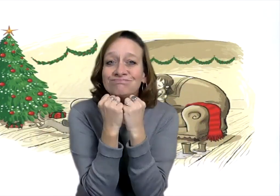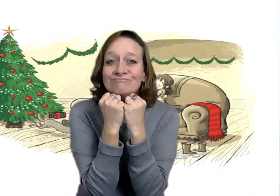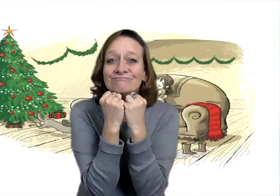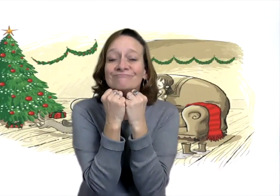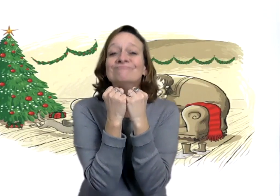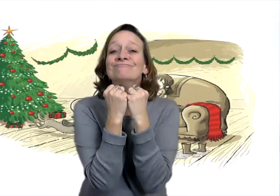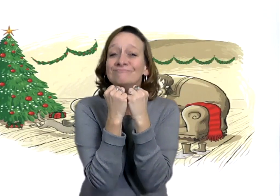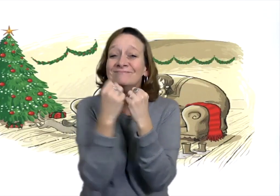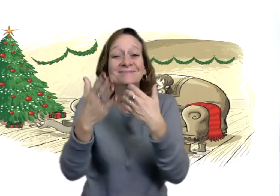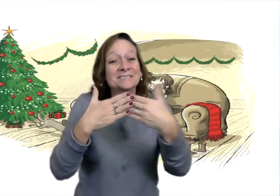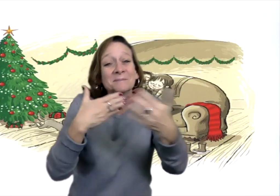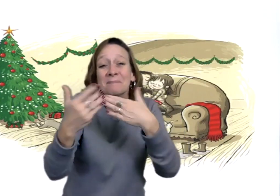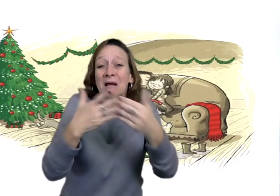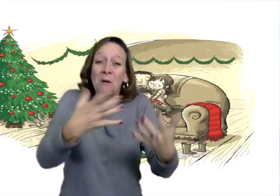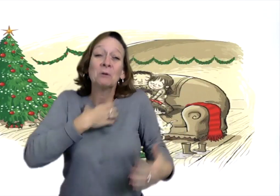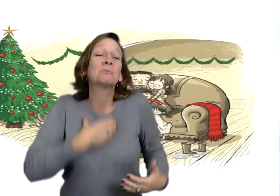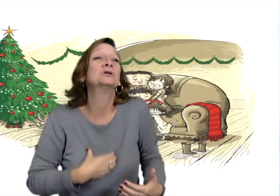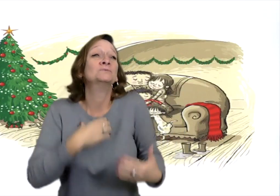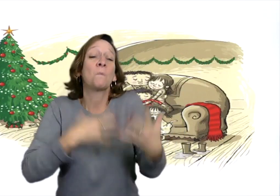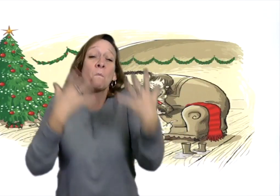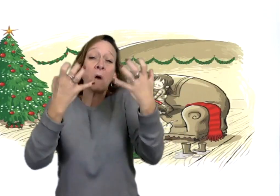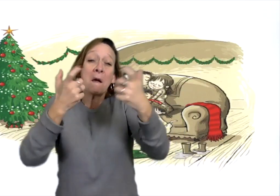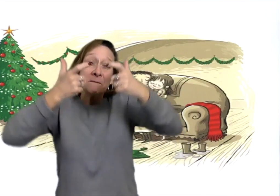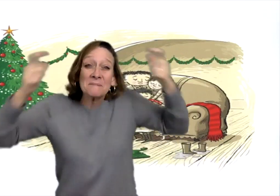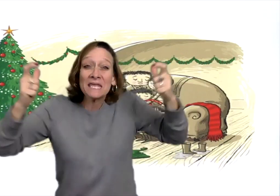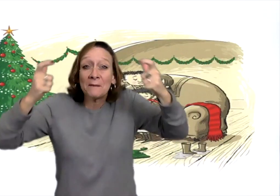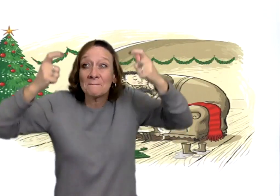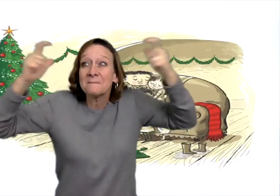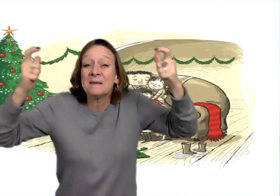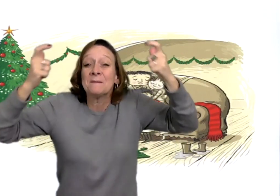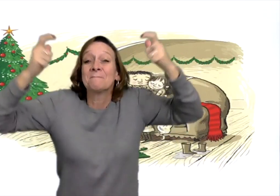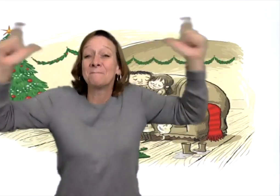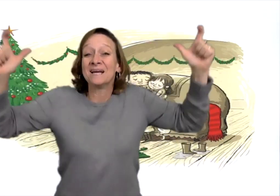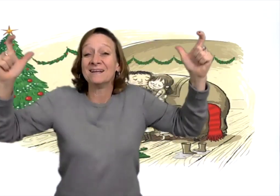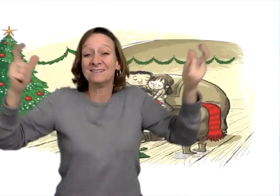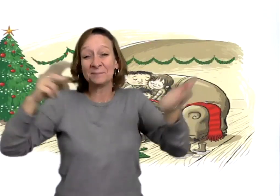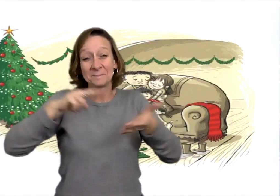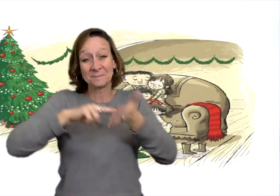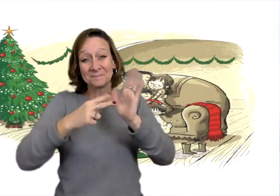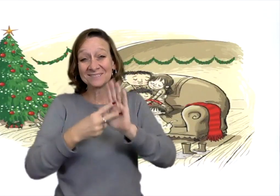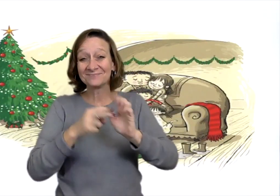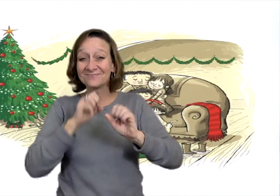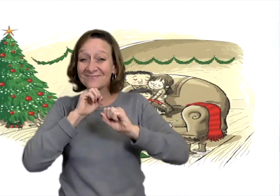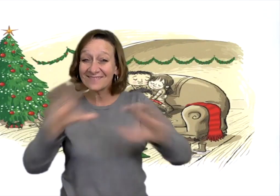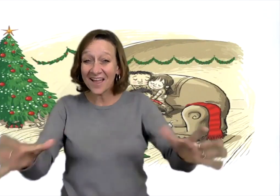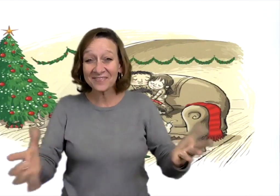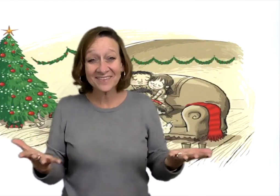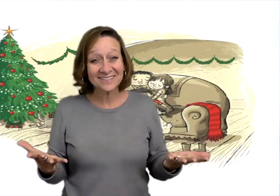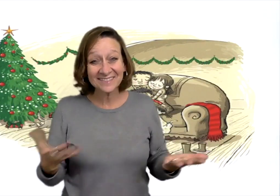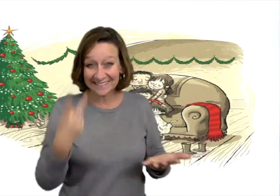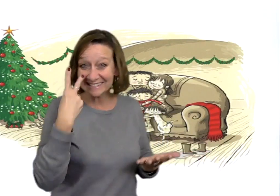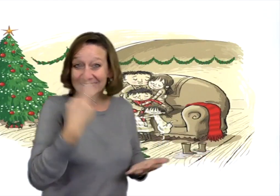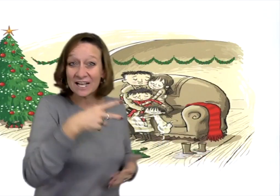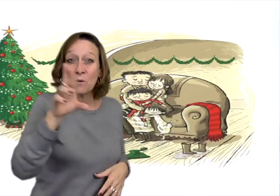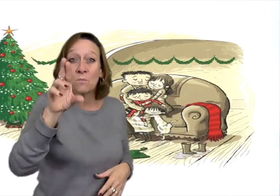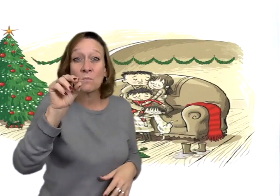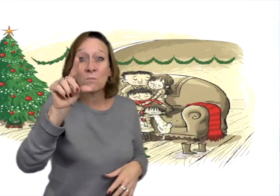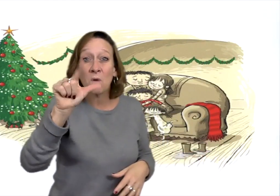It's the most cherished gift of all, even when you want a bigger and bigger and bigger gift. Like